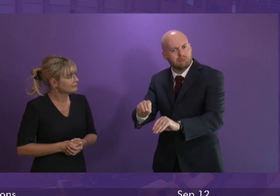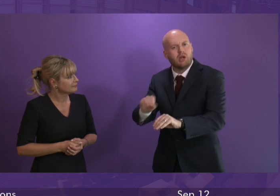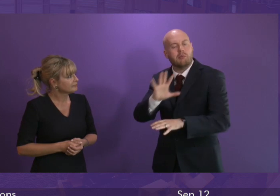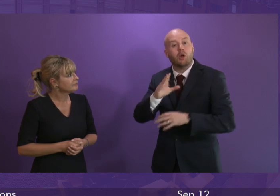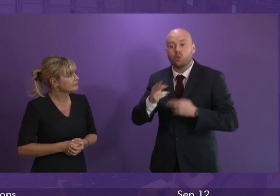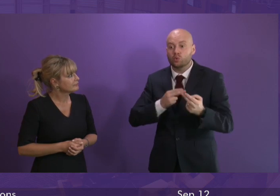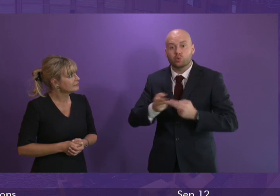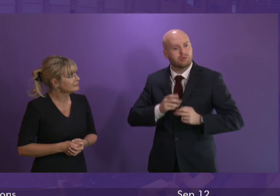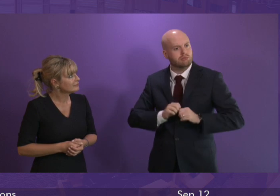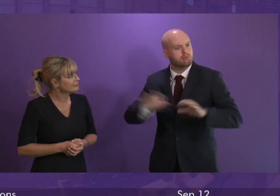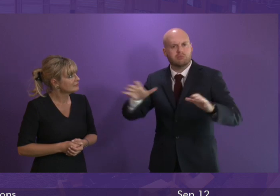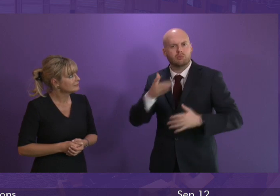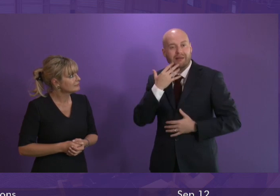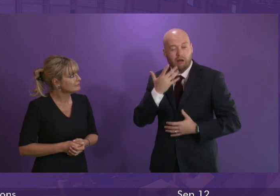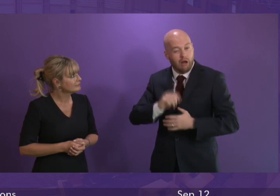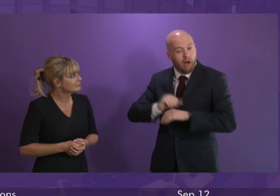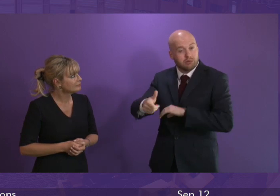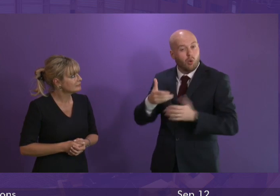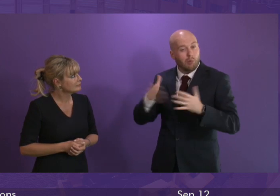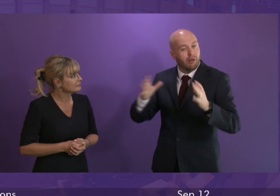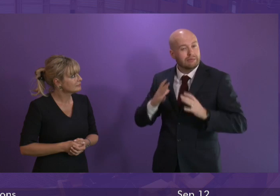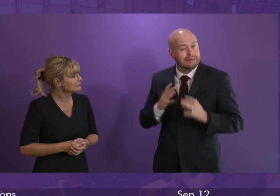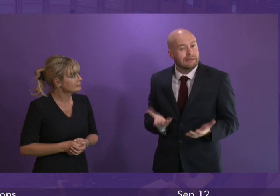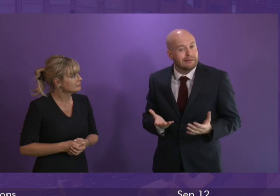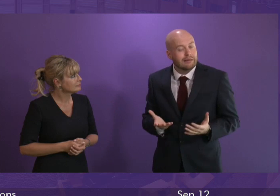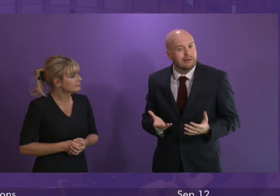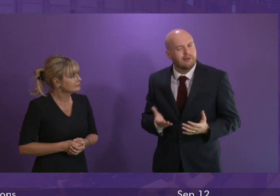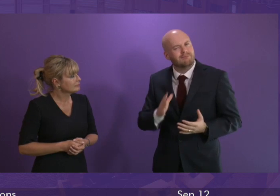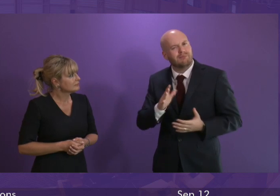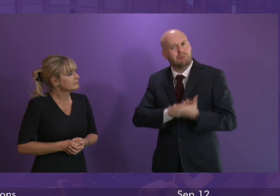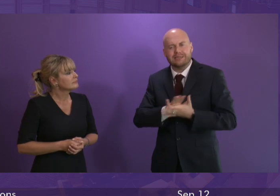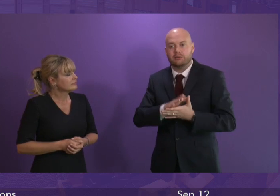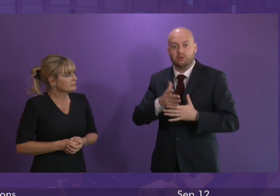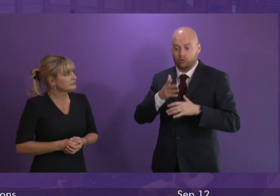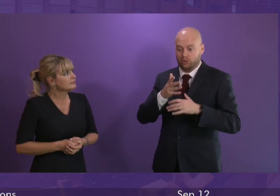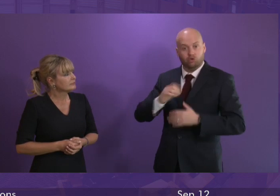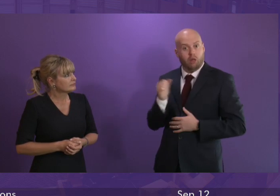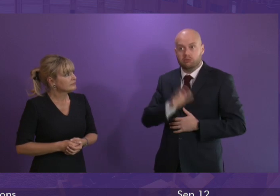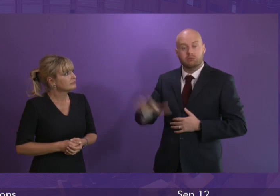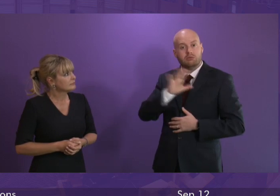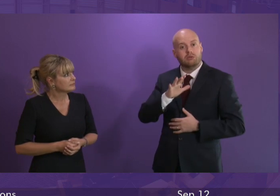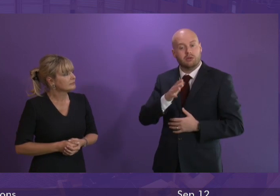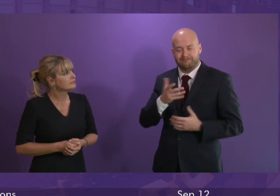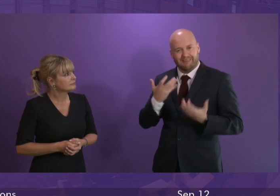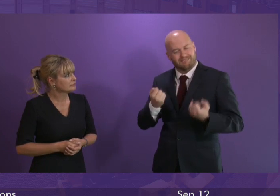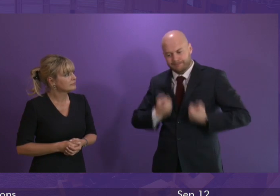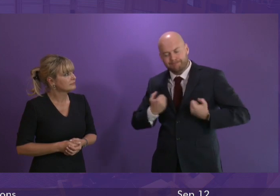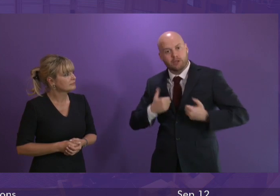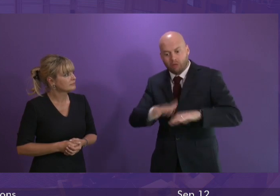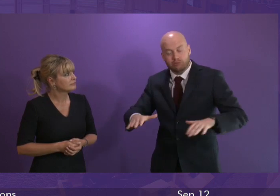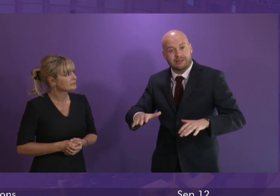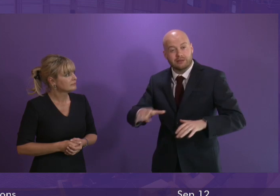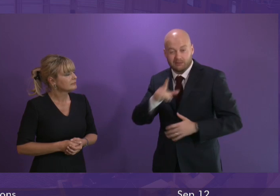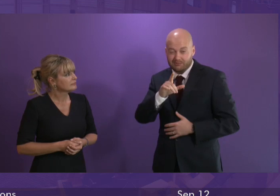after it opens and are affecting some of Scotland's sickest children right now both hospitals were built by the same contractor